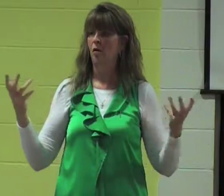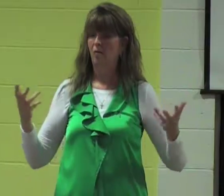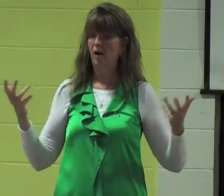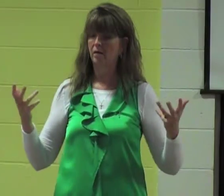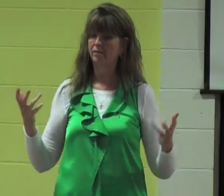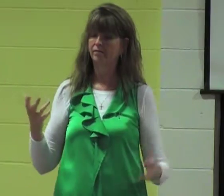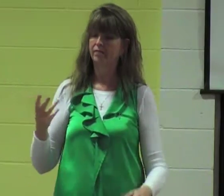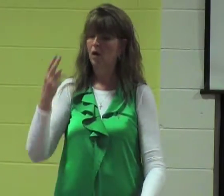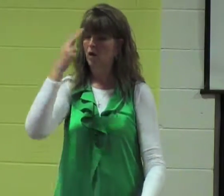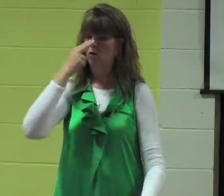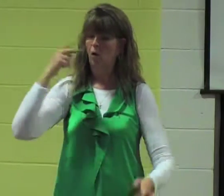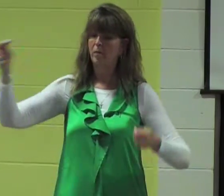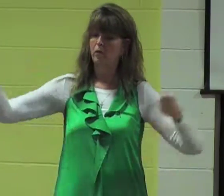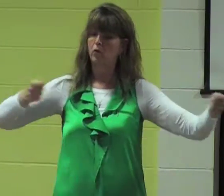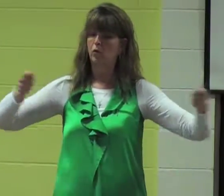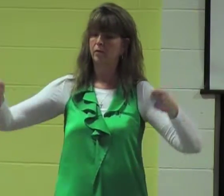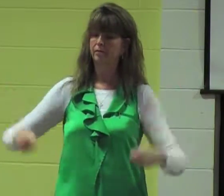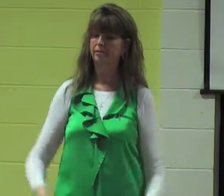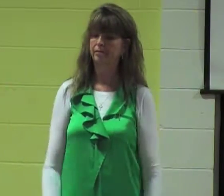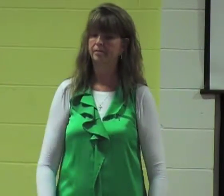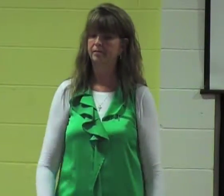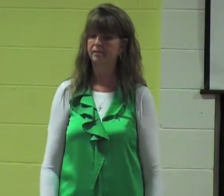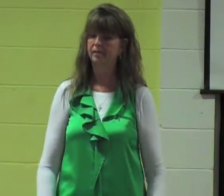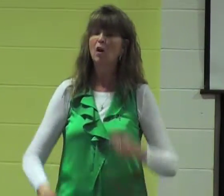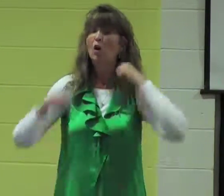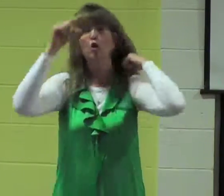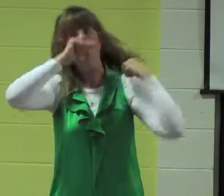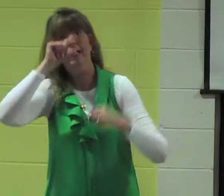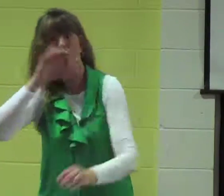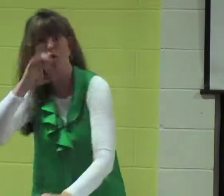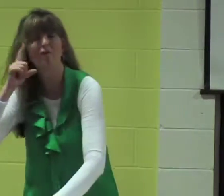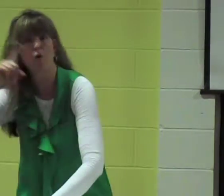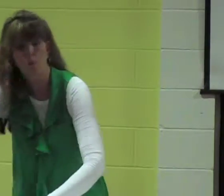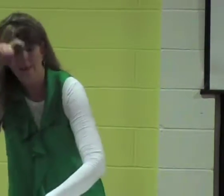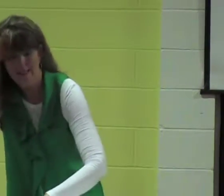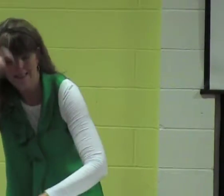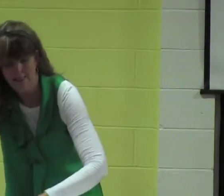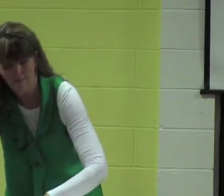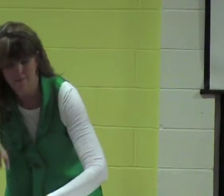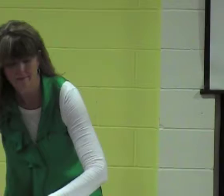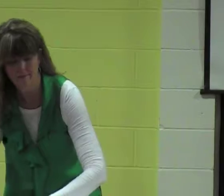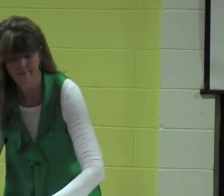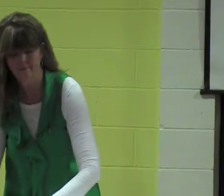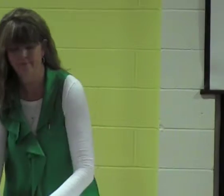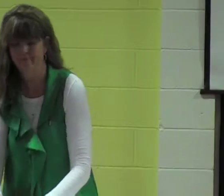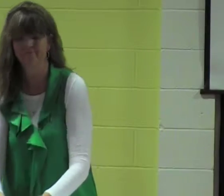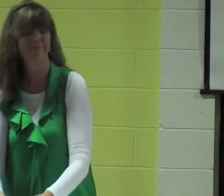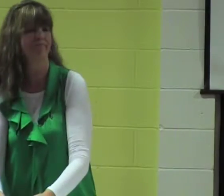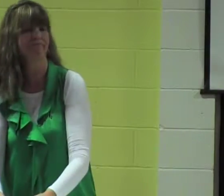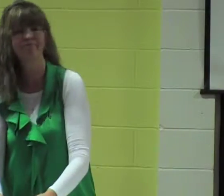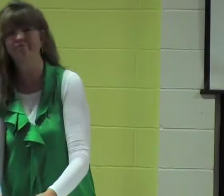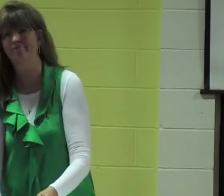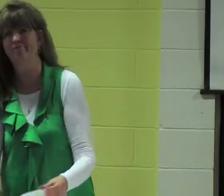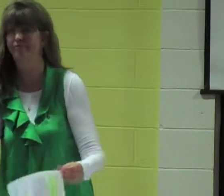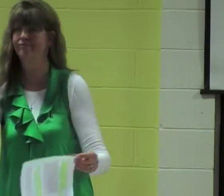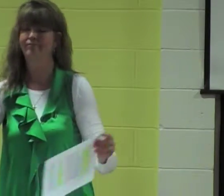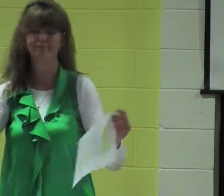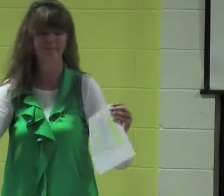and Jesus was a stoning block because they were looking to have the wrong expectations.